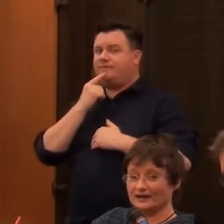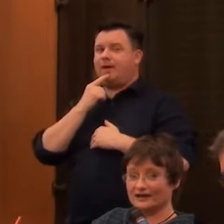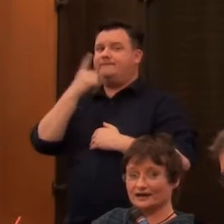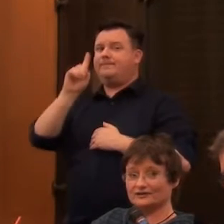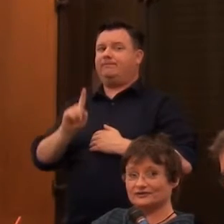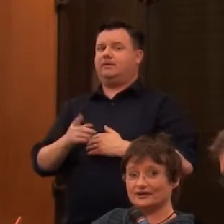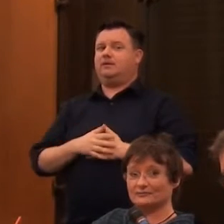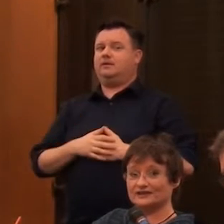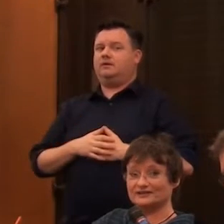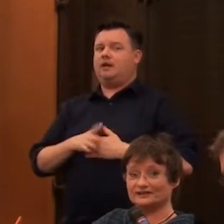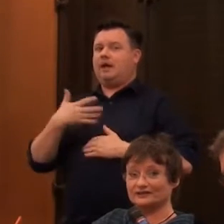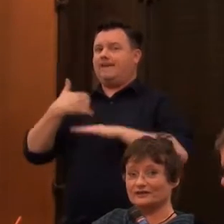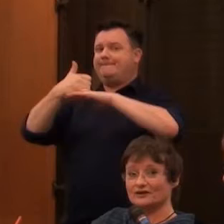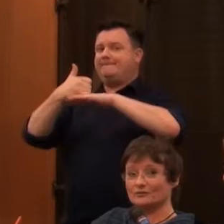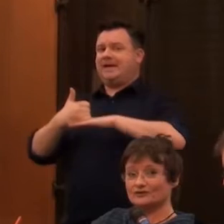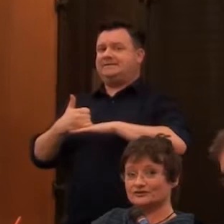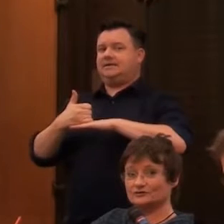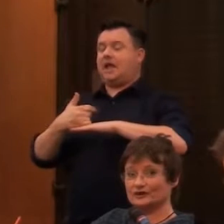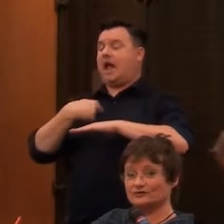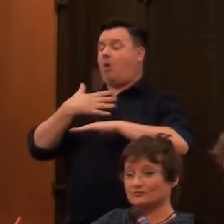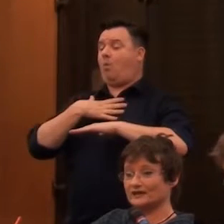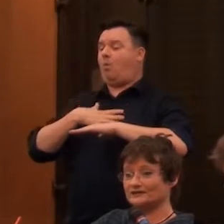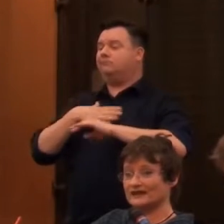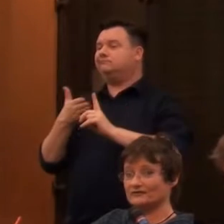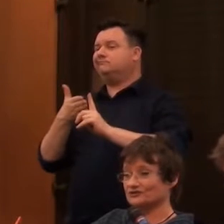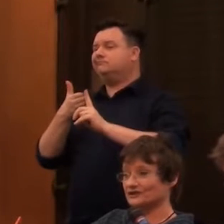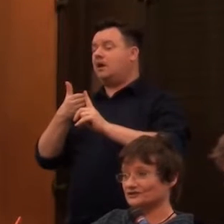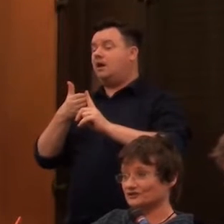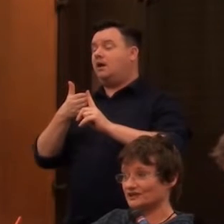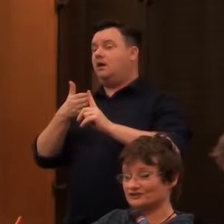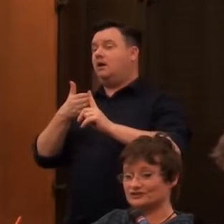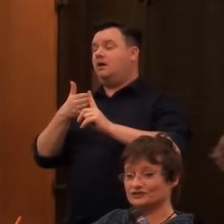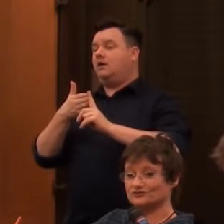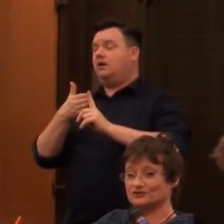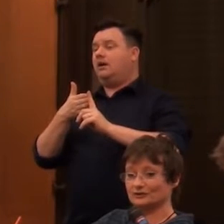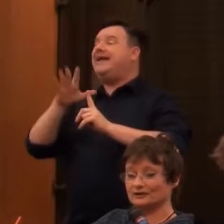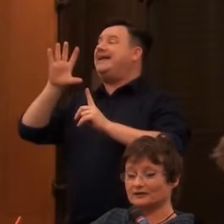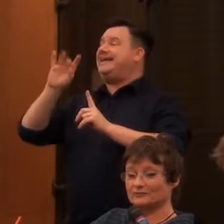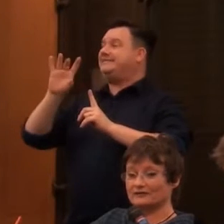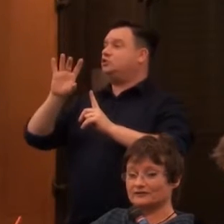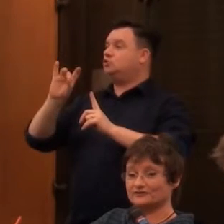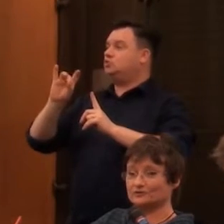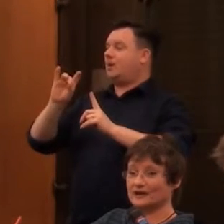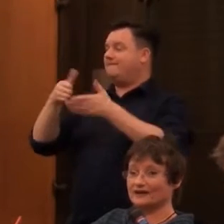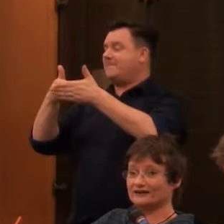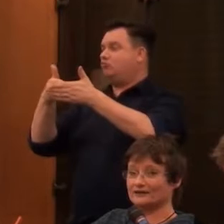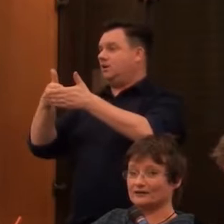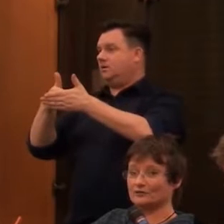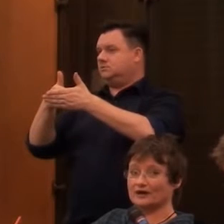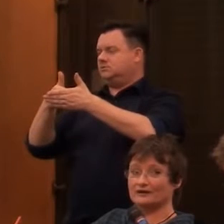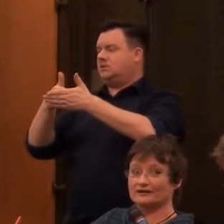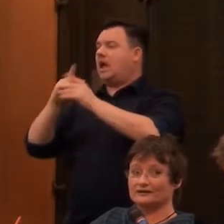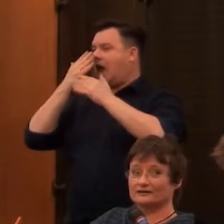I basically want to have a breakdown of institutional barriers where